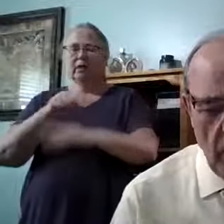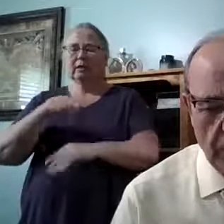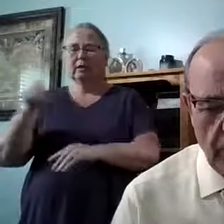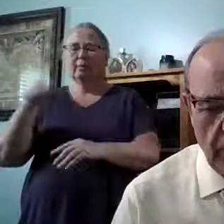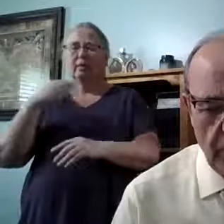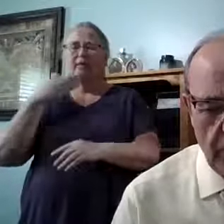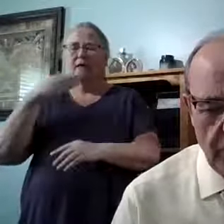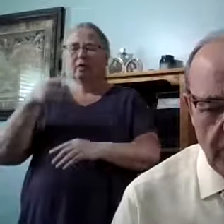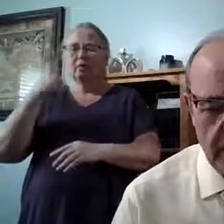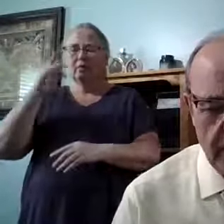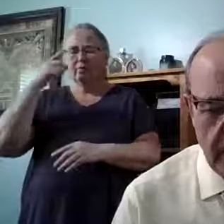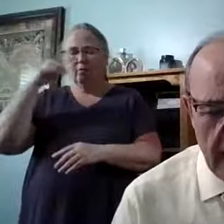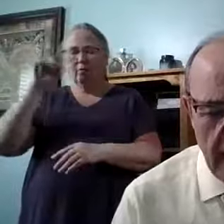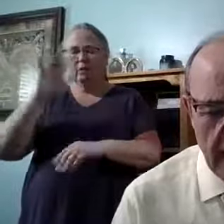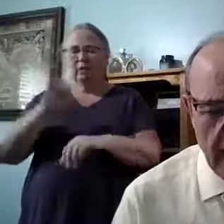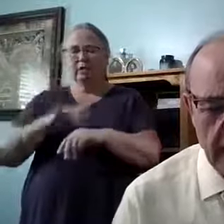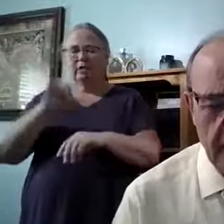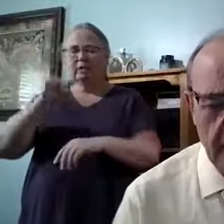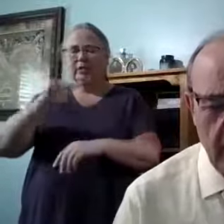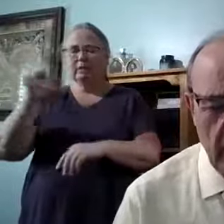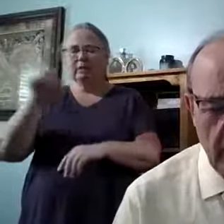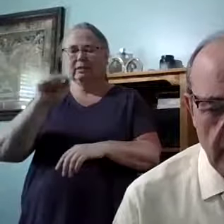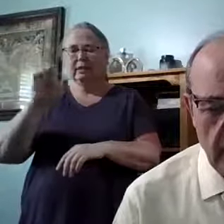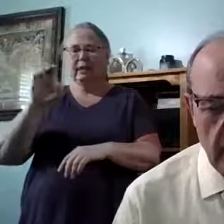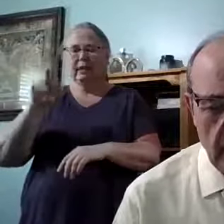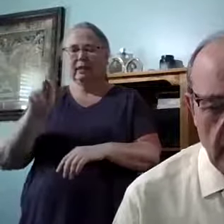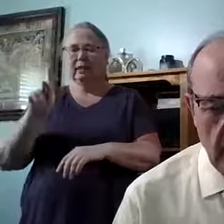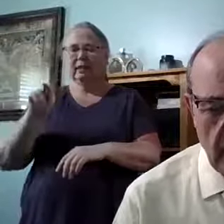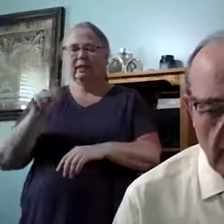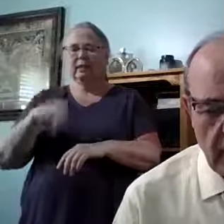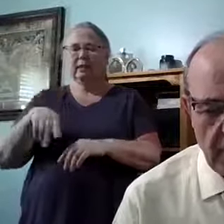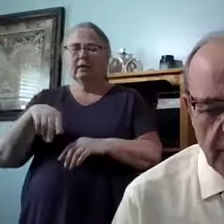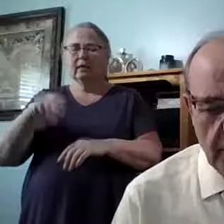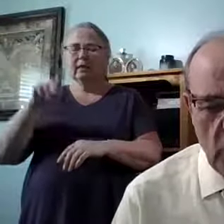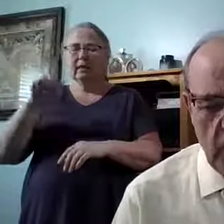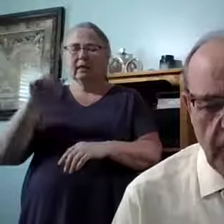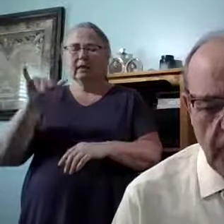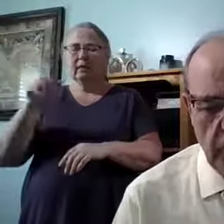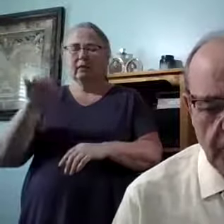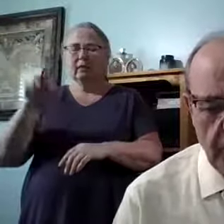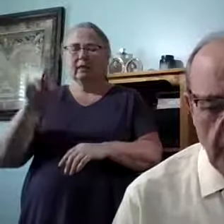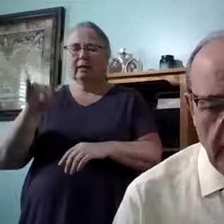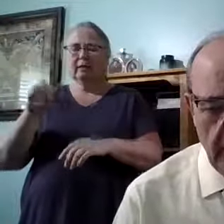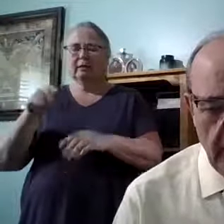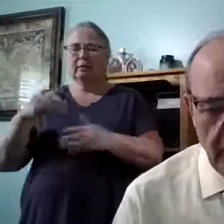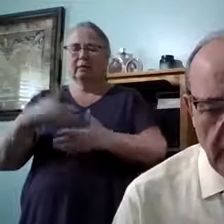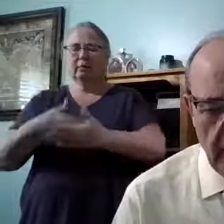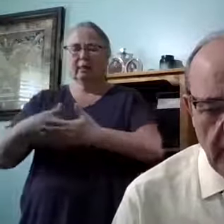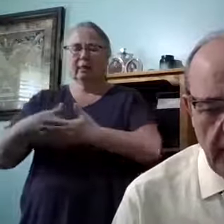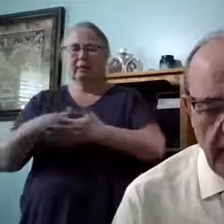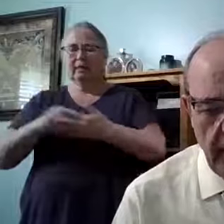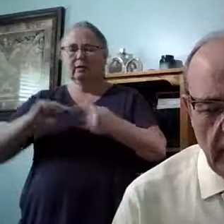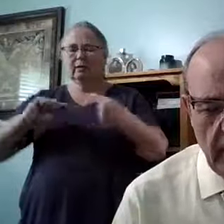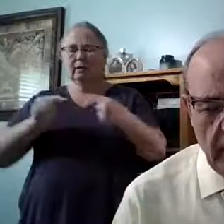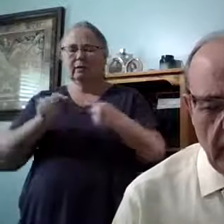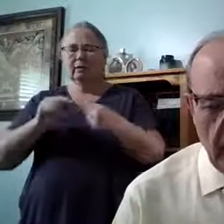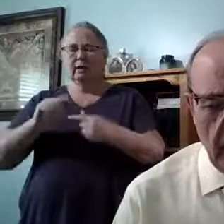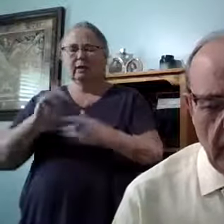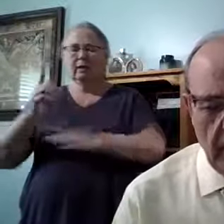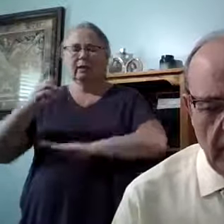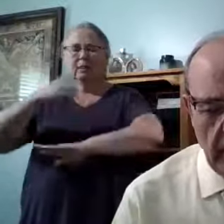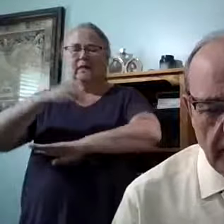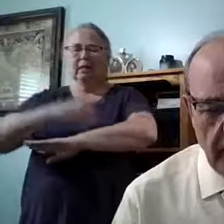thank you also for touching Zach. This is Lyrica's little precious boy. He was injured at a daycare